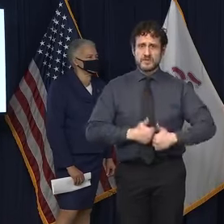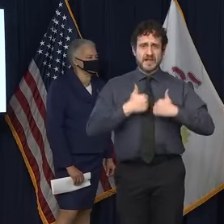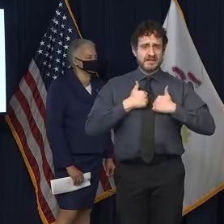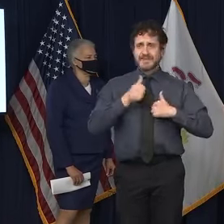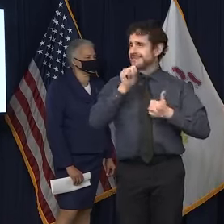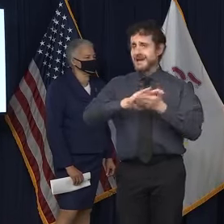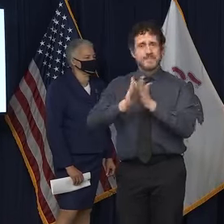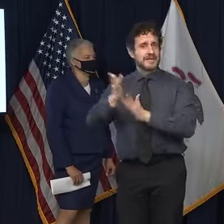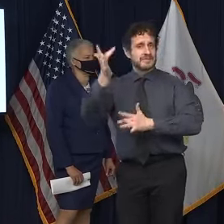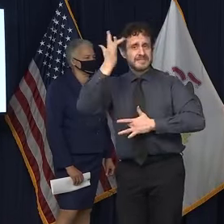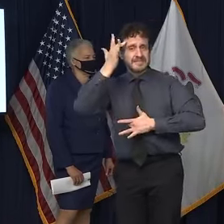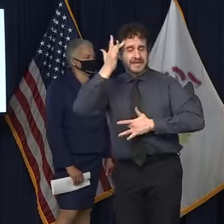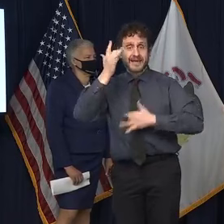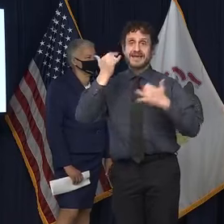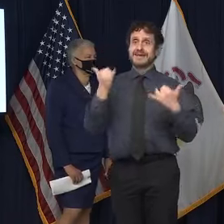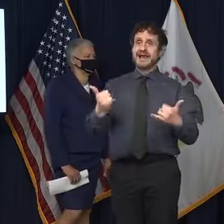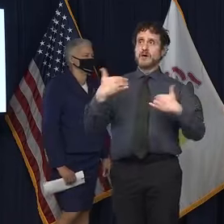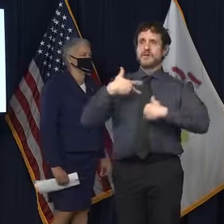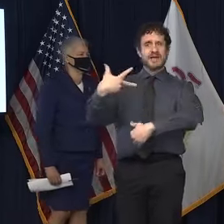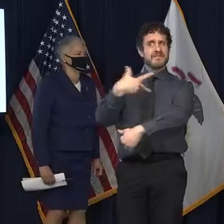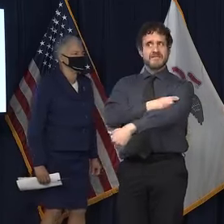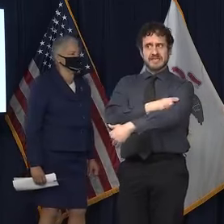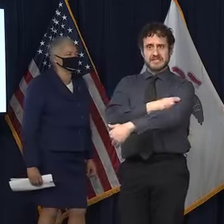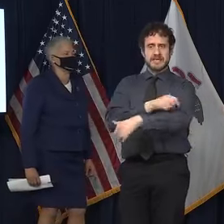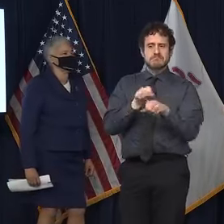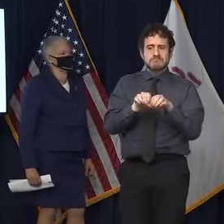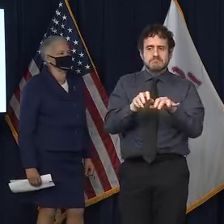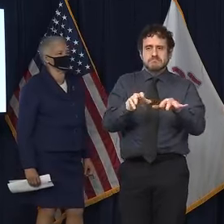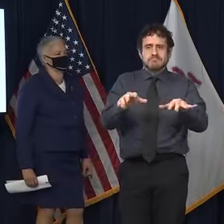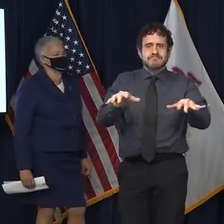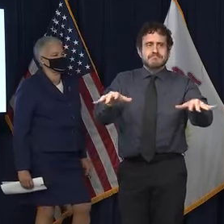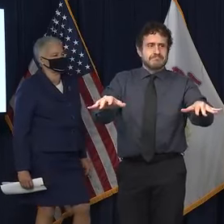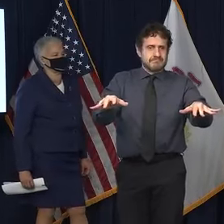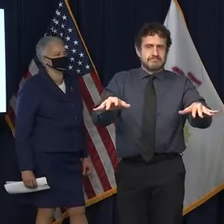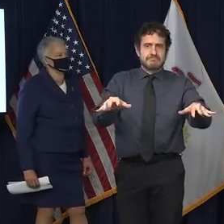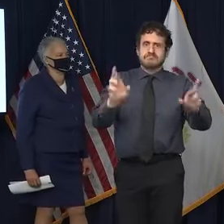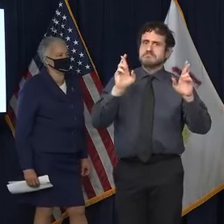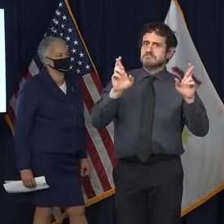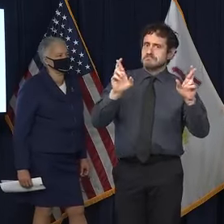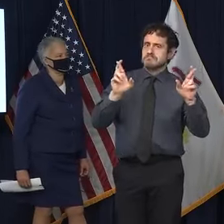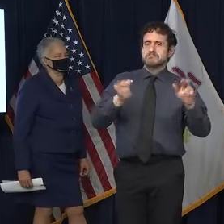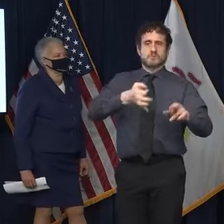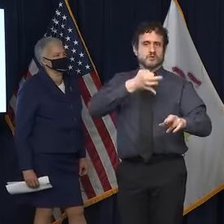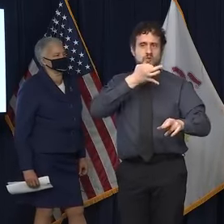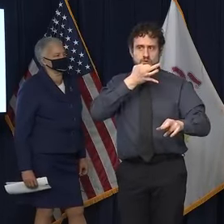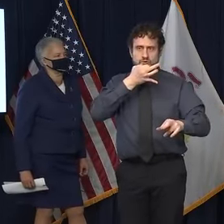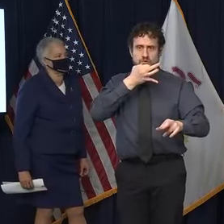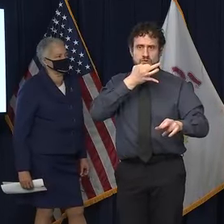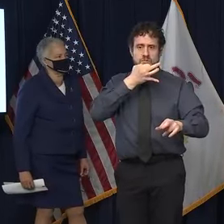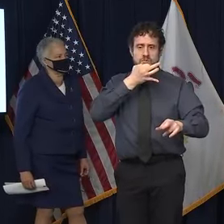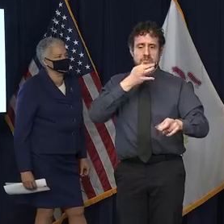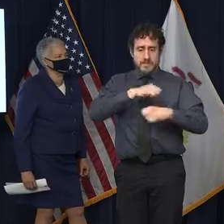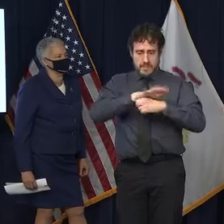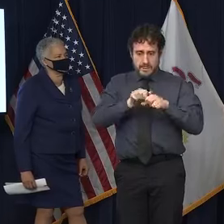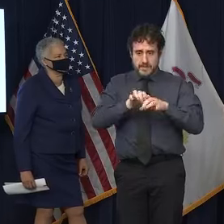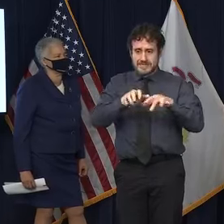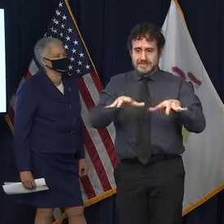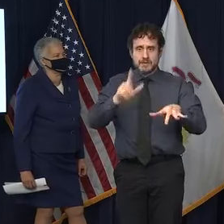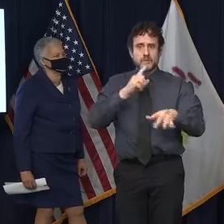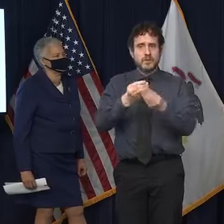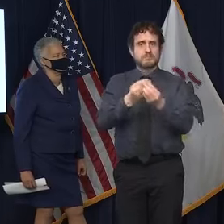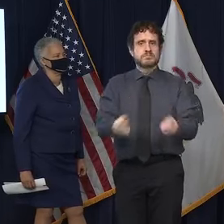sick, especially now that we have a vaccine, so that we can distribute that vaccine and get beyond this pandemic